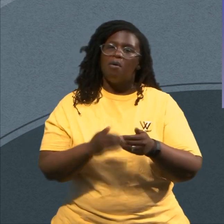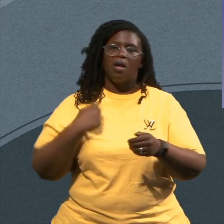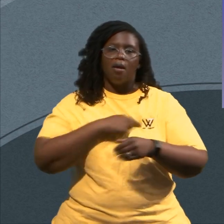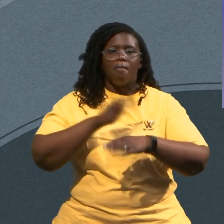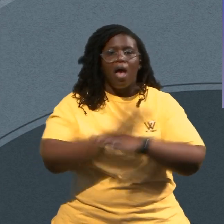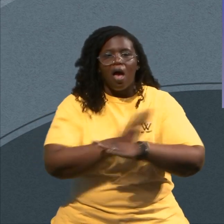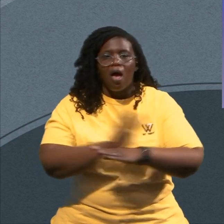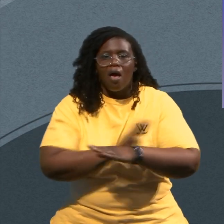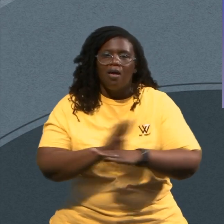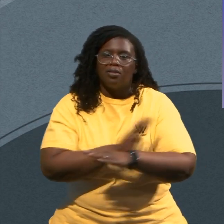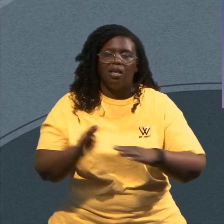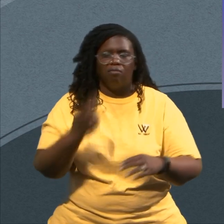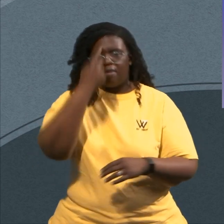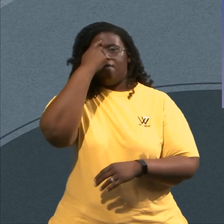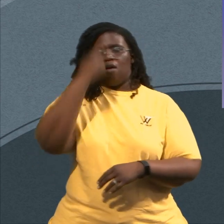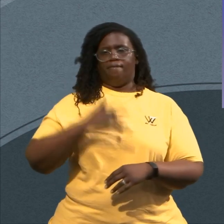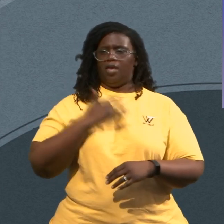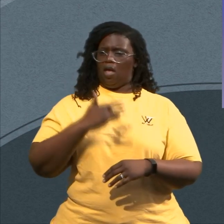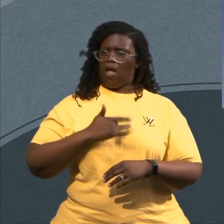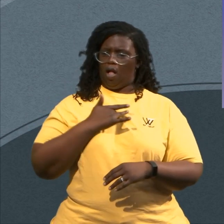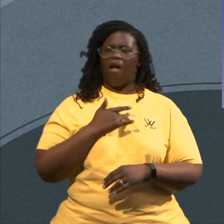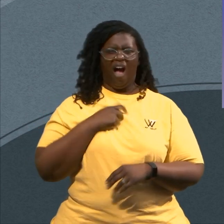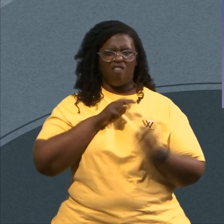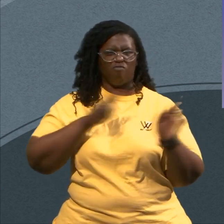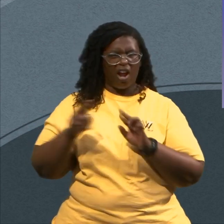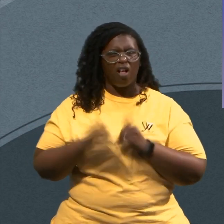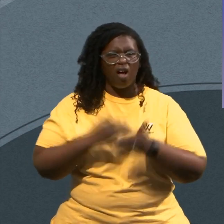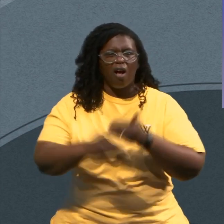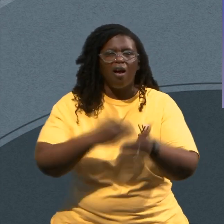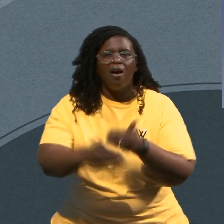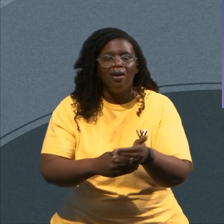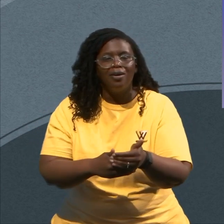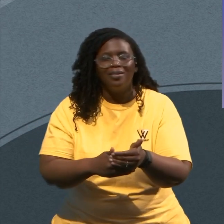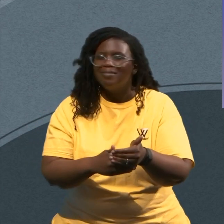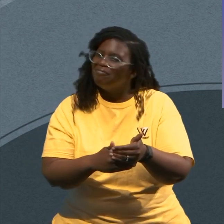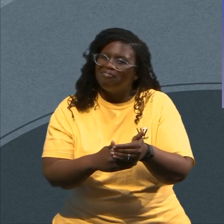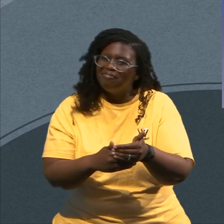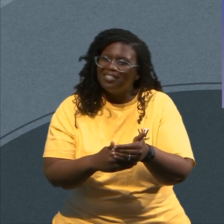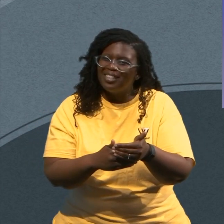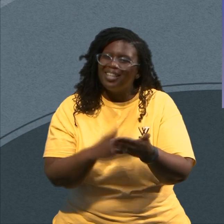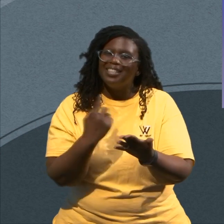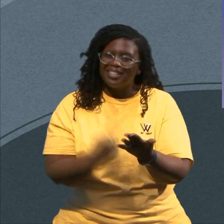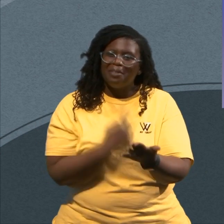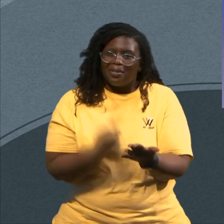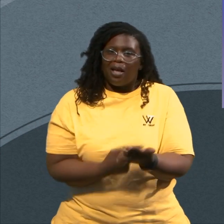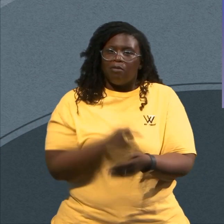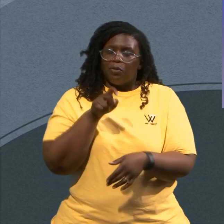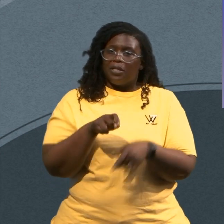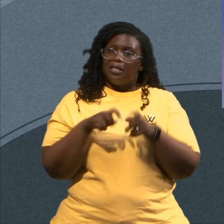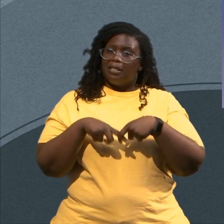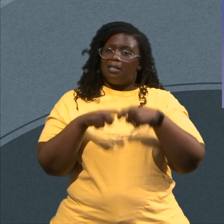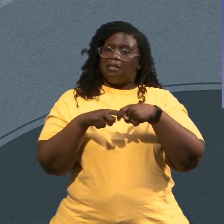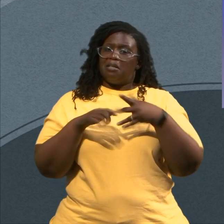That sometimes I'm going to stay right here Until I get help That sometimes I need to take a break Before I continue